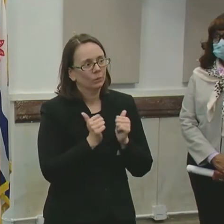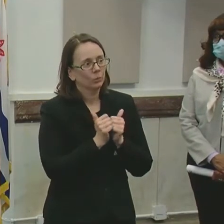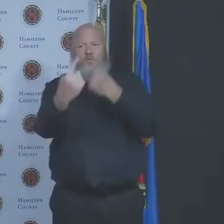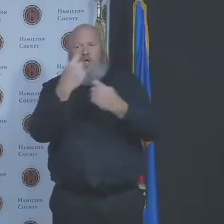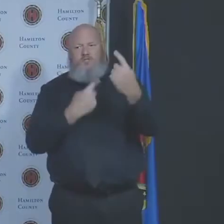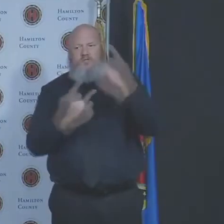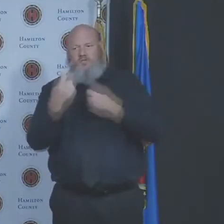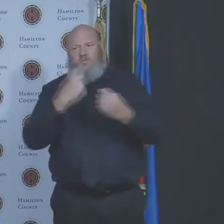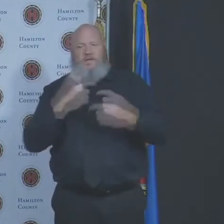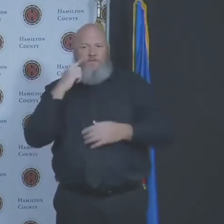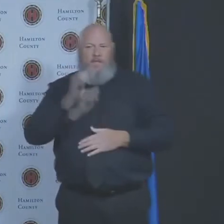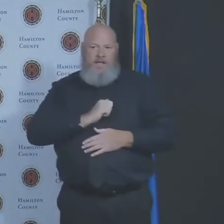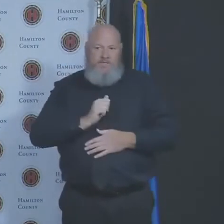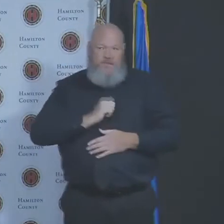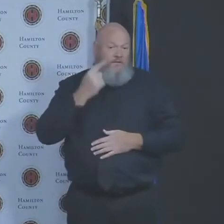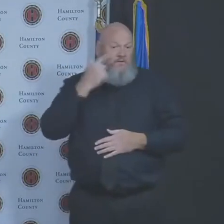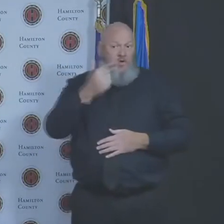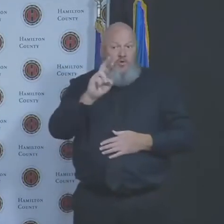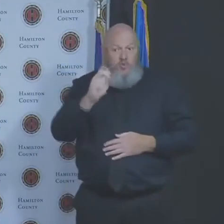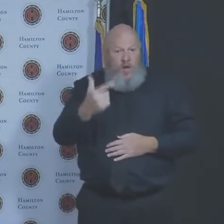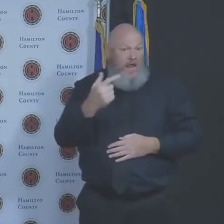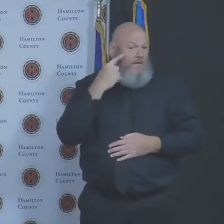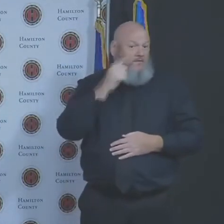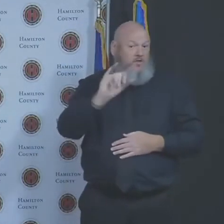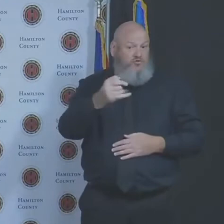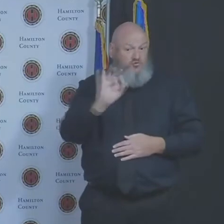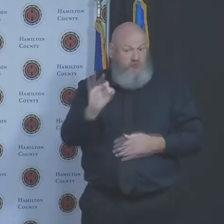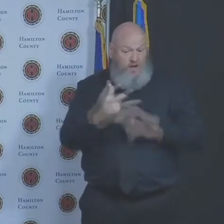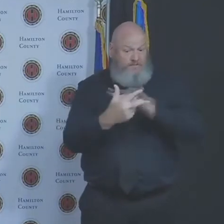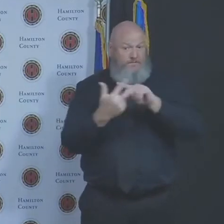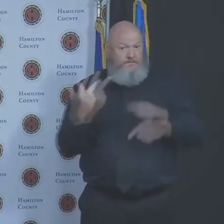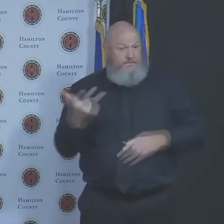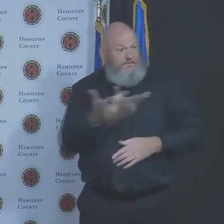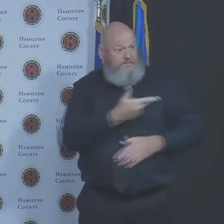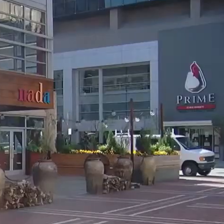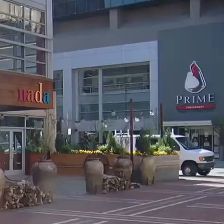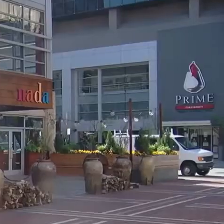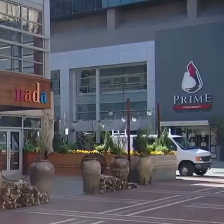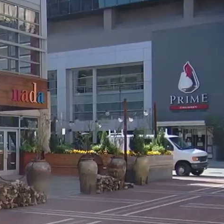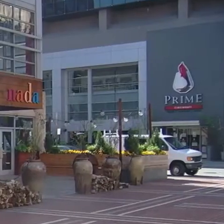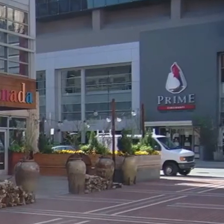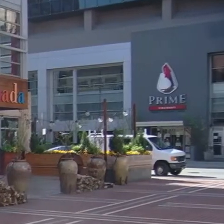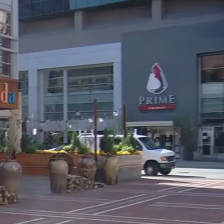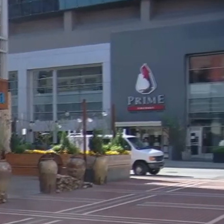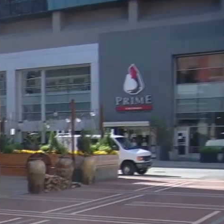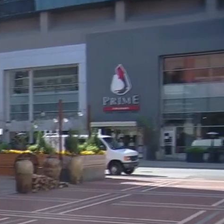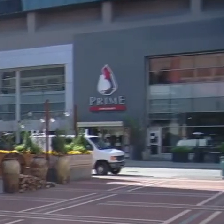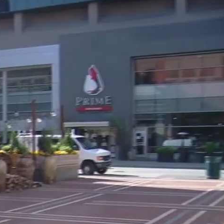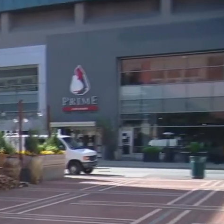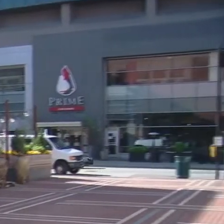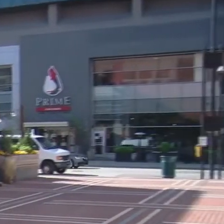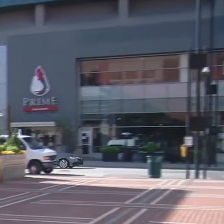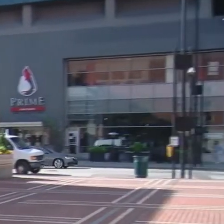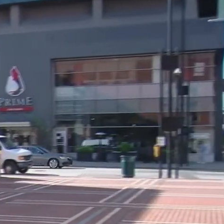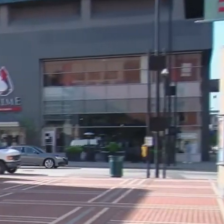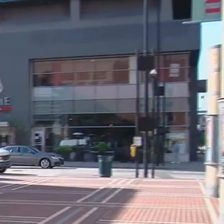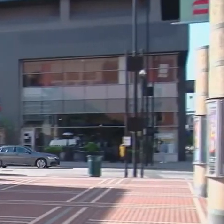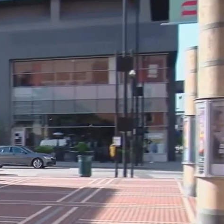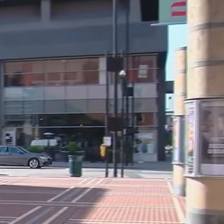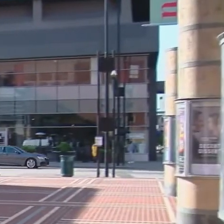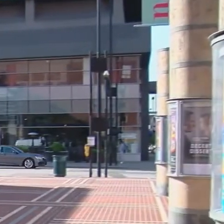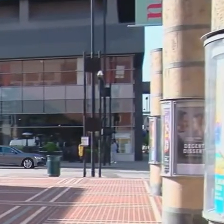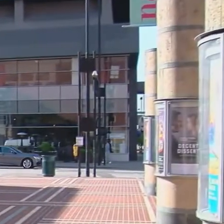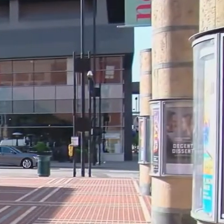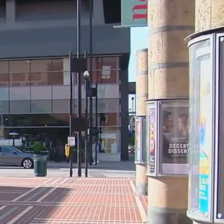anytime soon. In short, local officials will rely on whatever guidelines the state releases. But they say the ultimate decision on whether